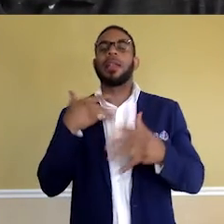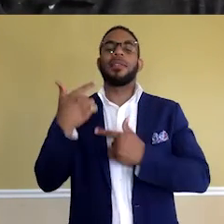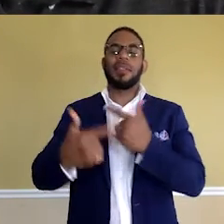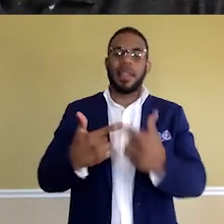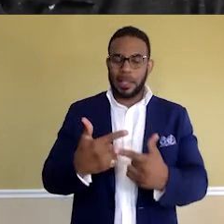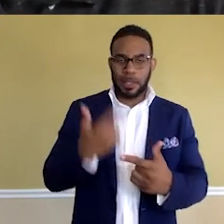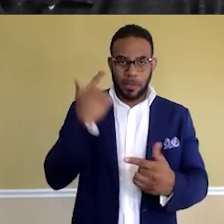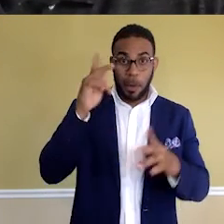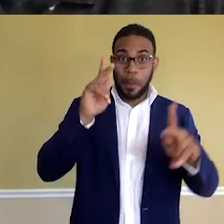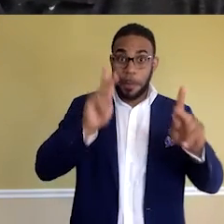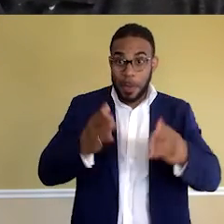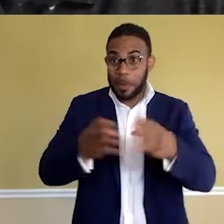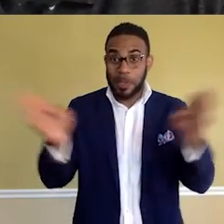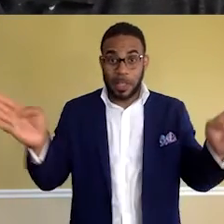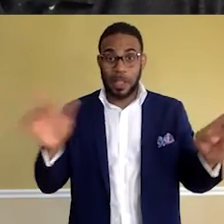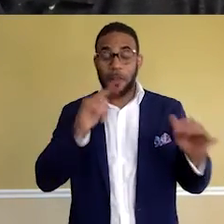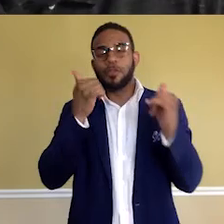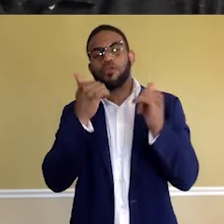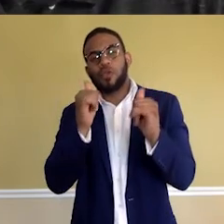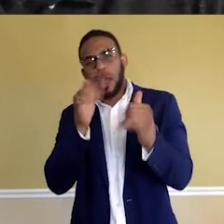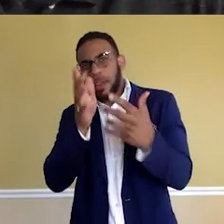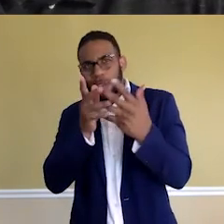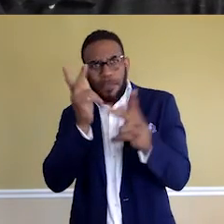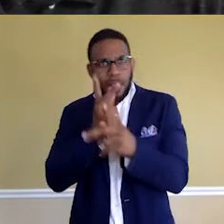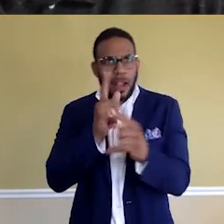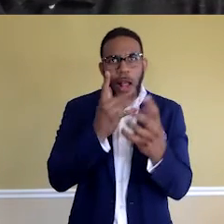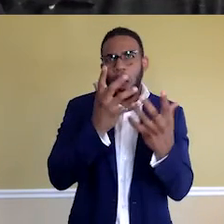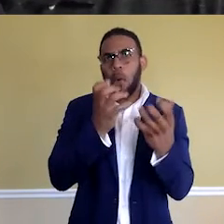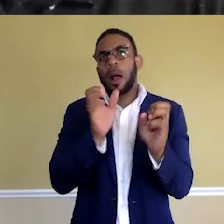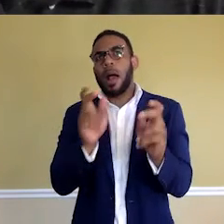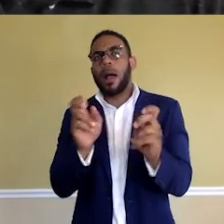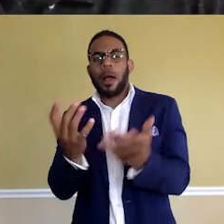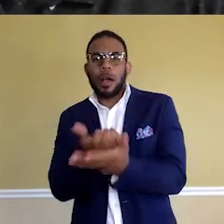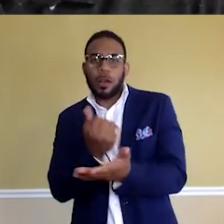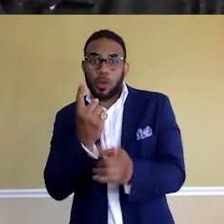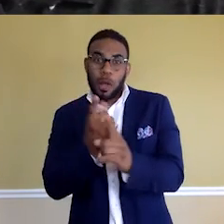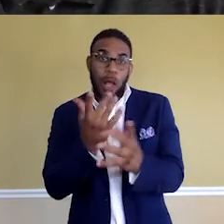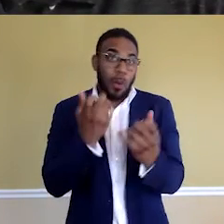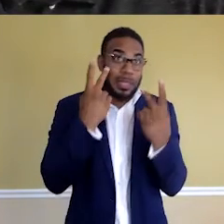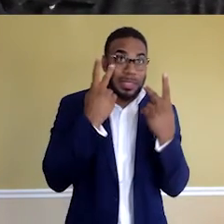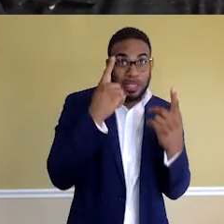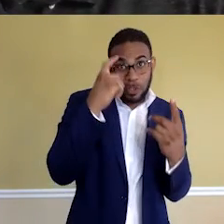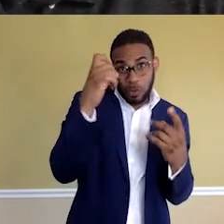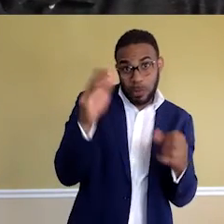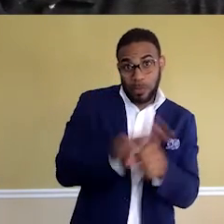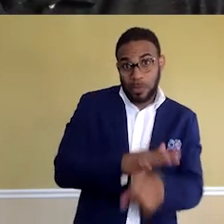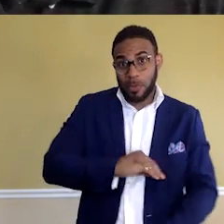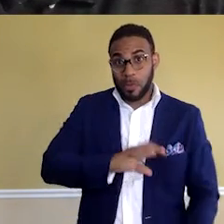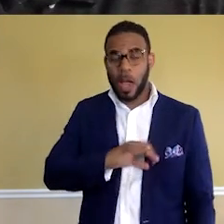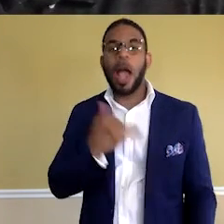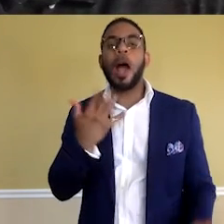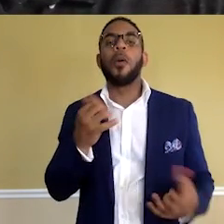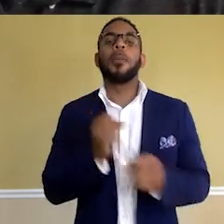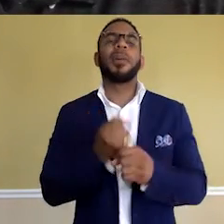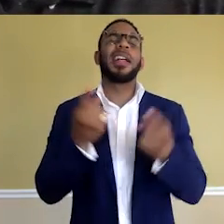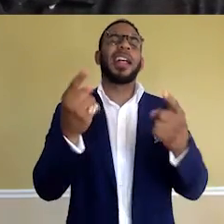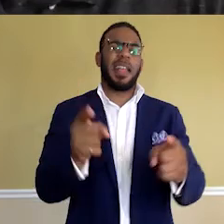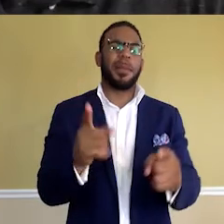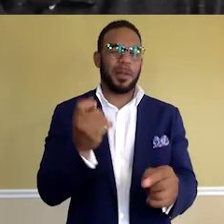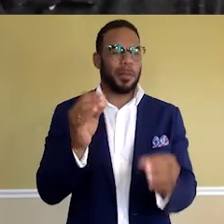for people that are trying to figure it out, that want an opportunity, right? That want to see their dreams fulfilled. I want to make that path a little bit more clearer,